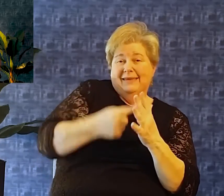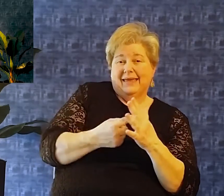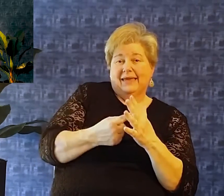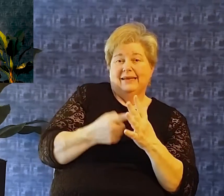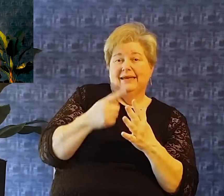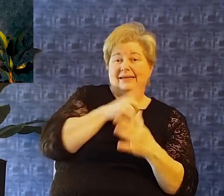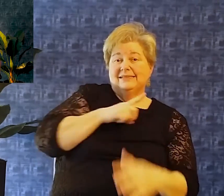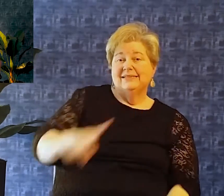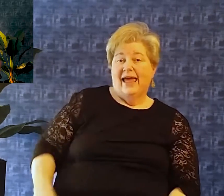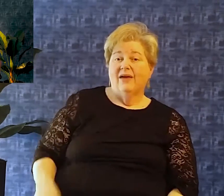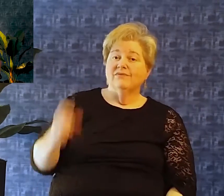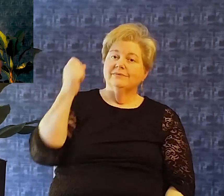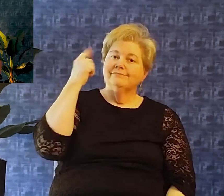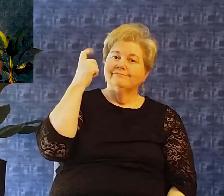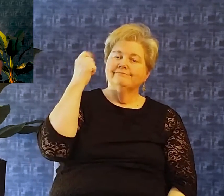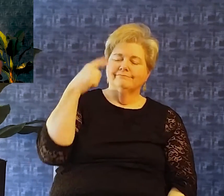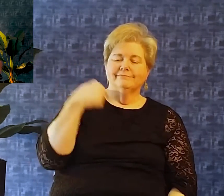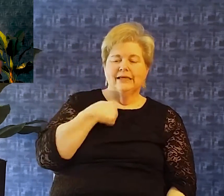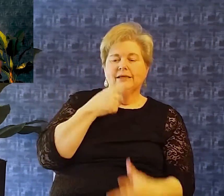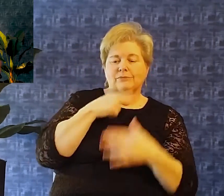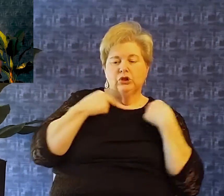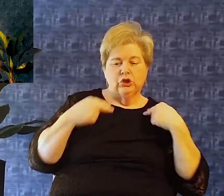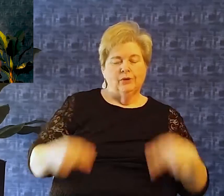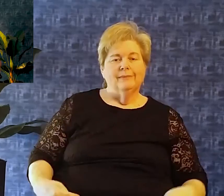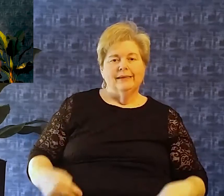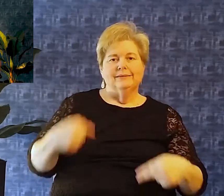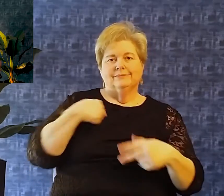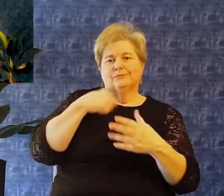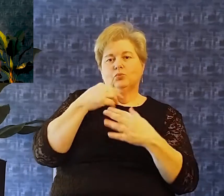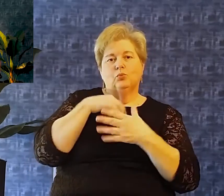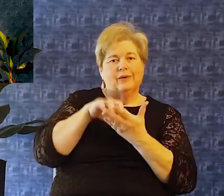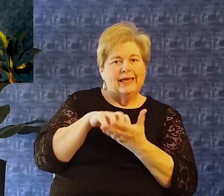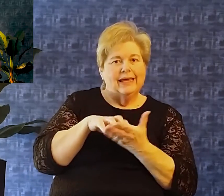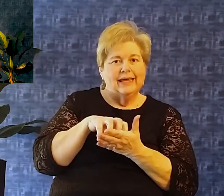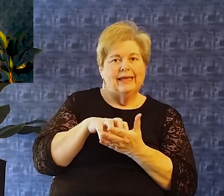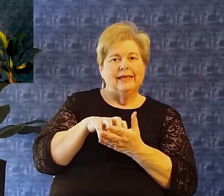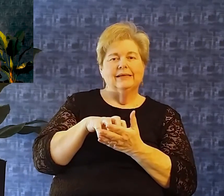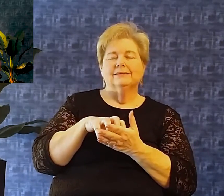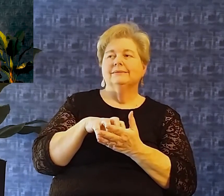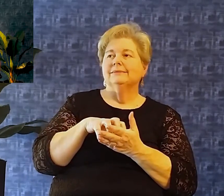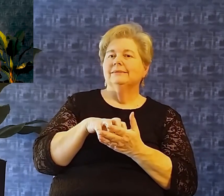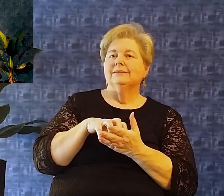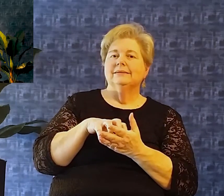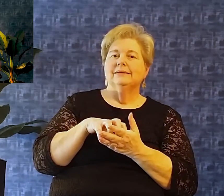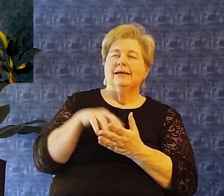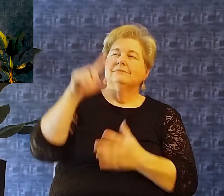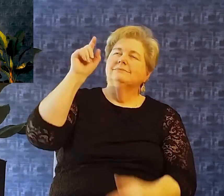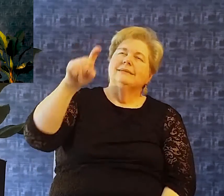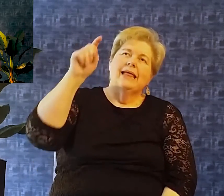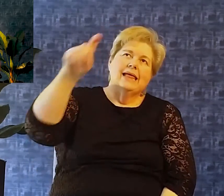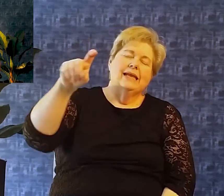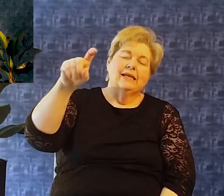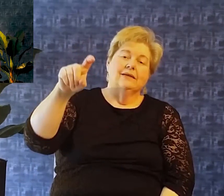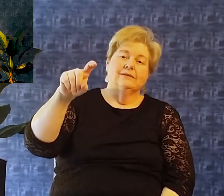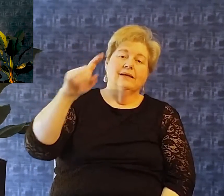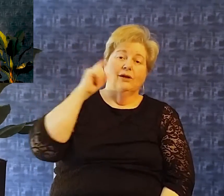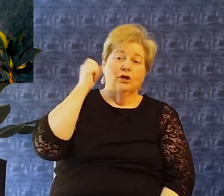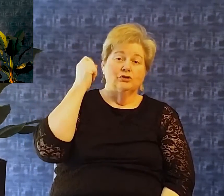the beginning david recognizes Recognizes his humanity His weakness His vulnerability He